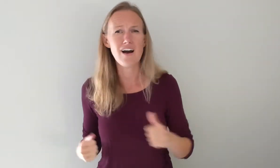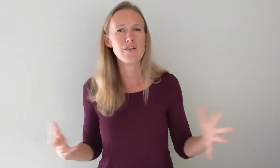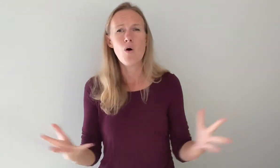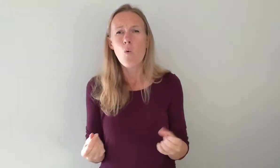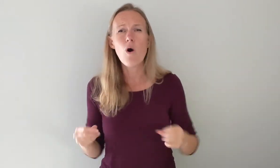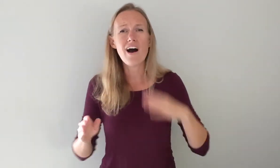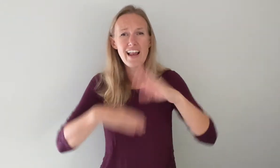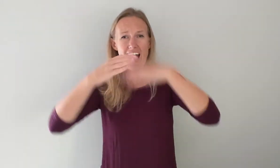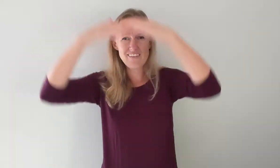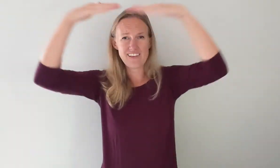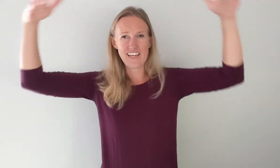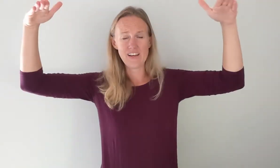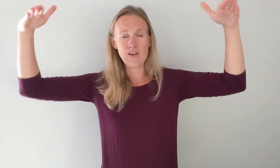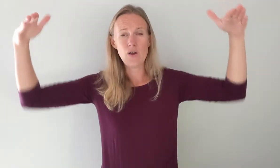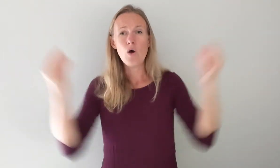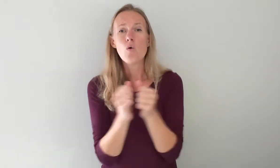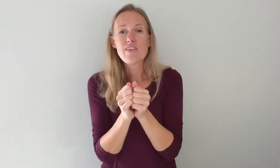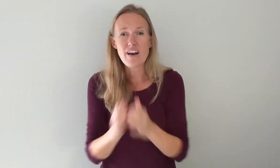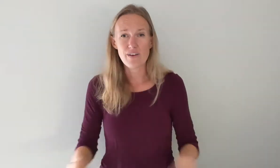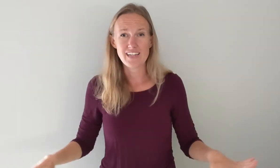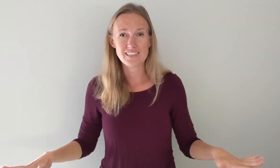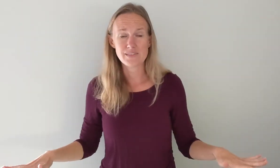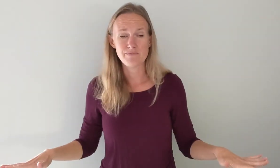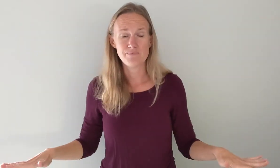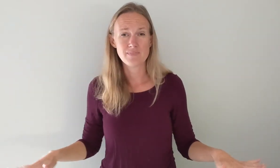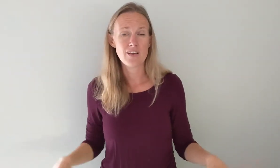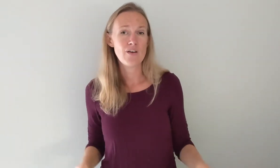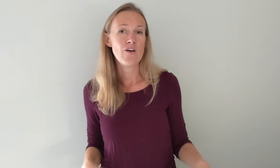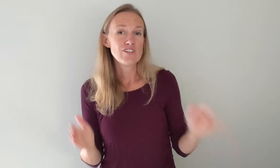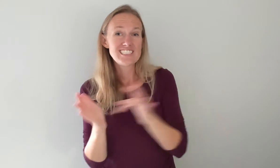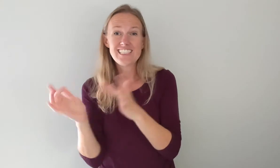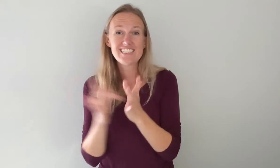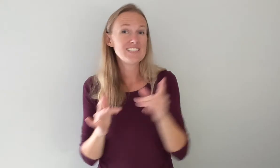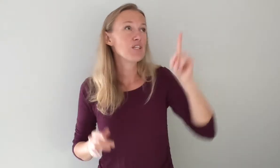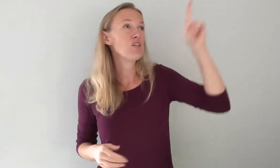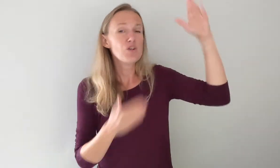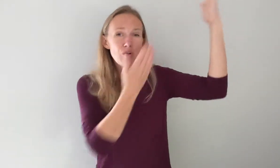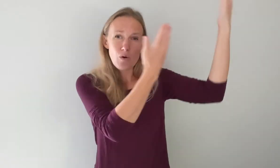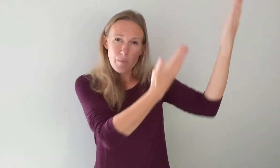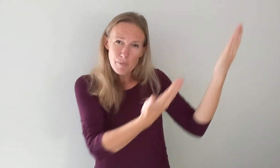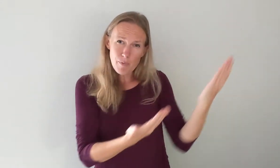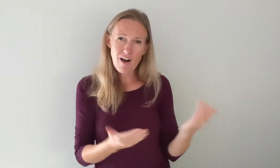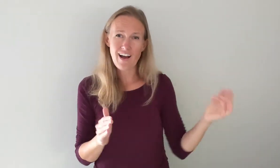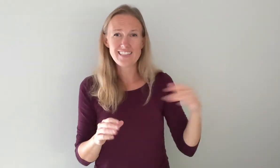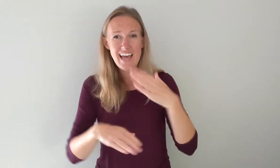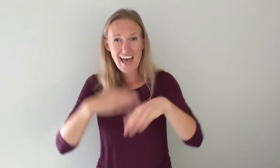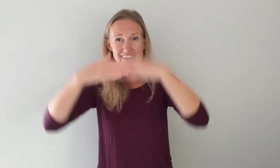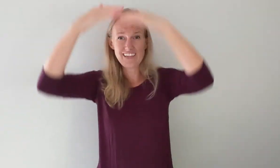want heaven without us Jesus you brought heaven